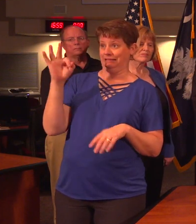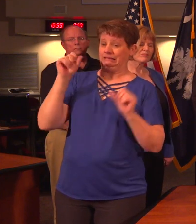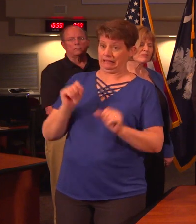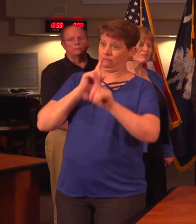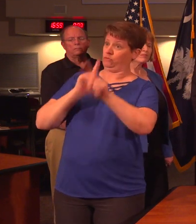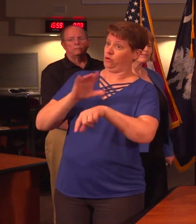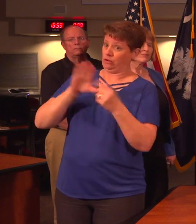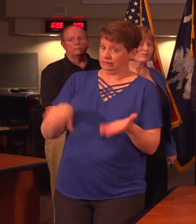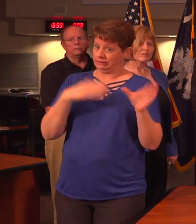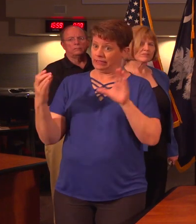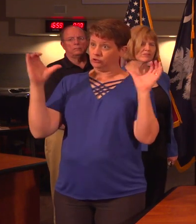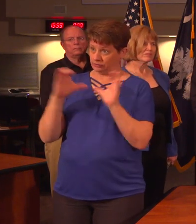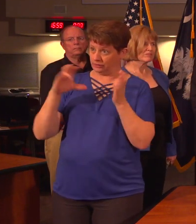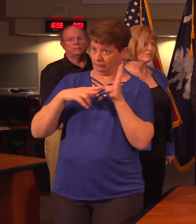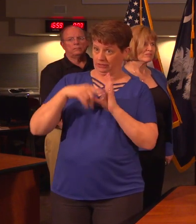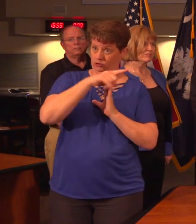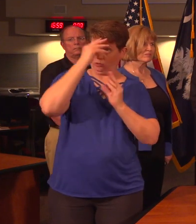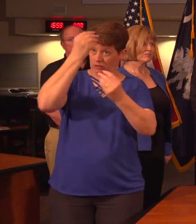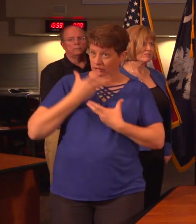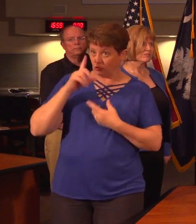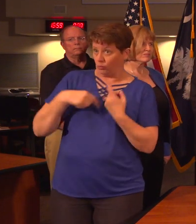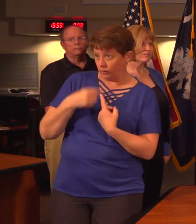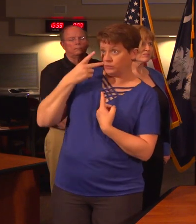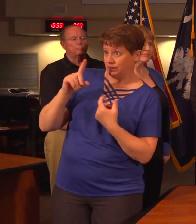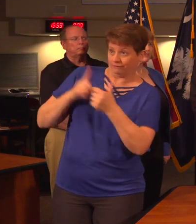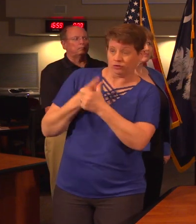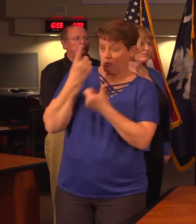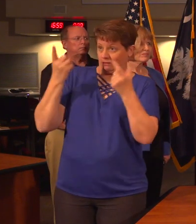does that mean you will report to us when there is a COVID-19 death?